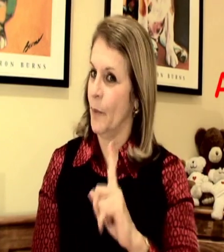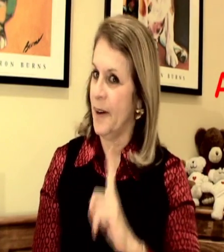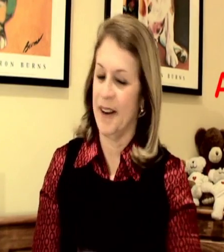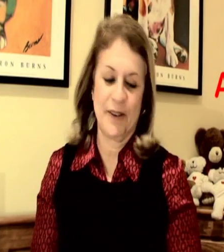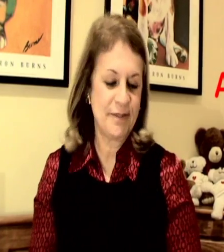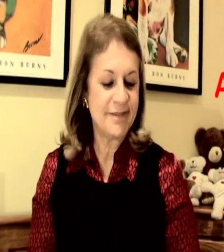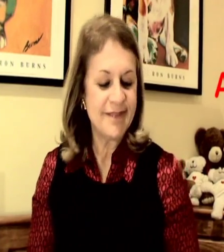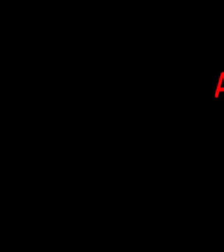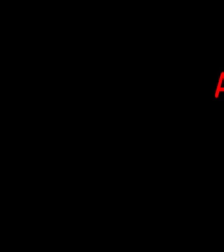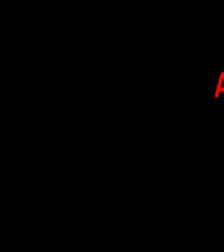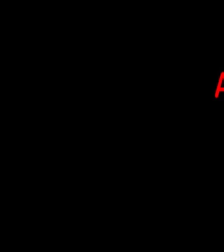warning you